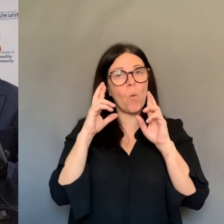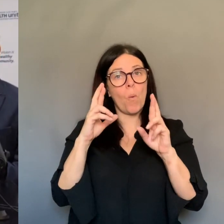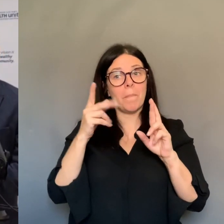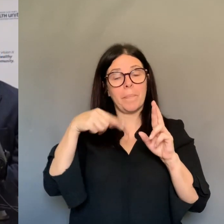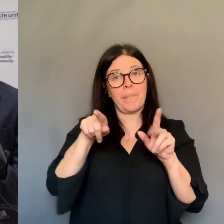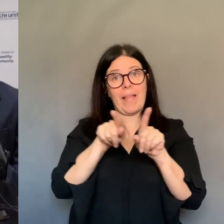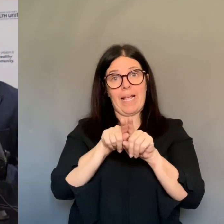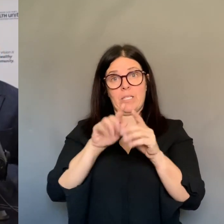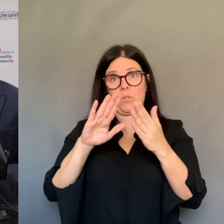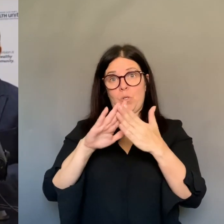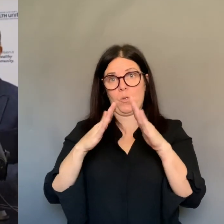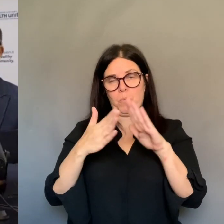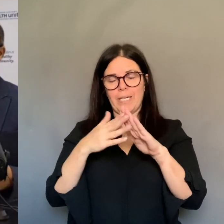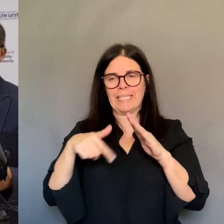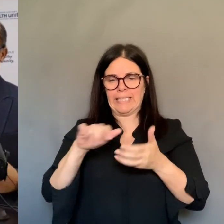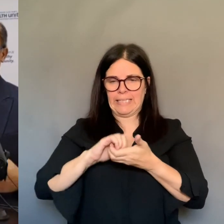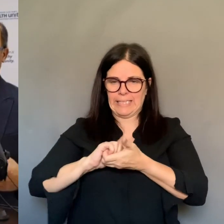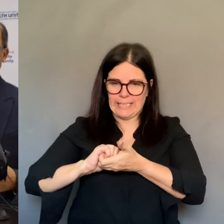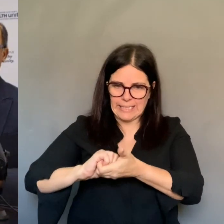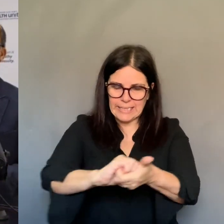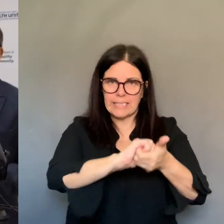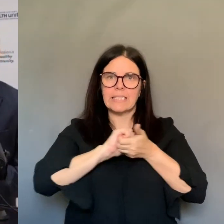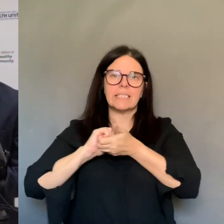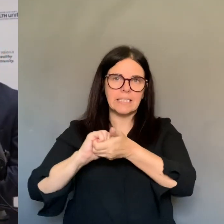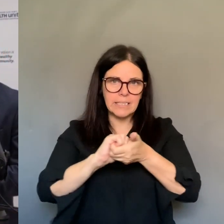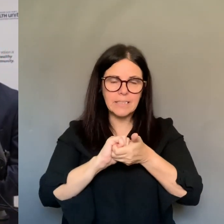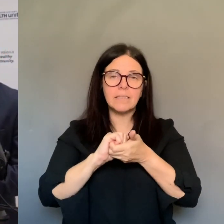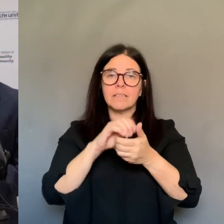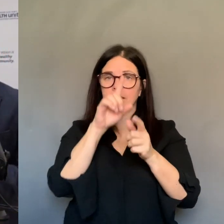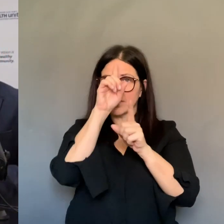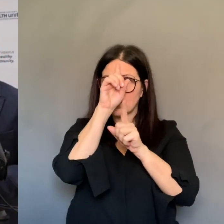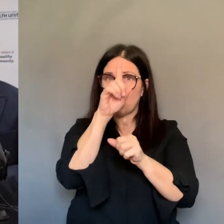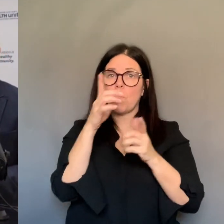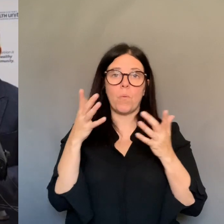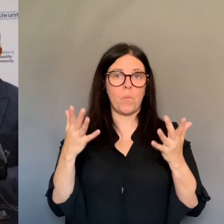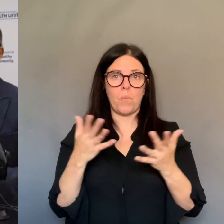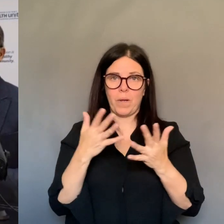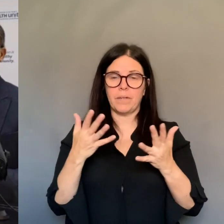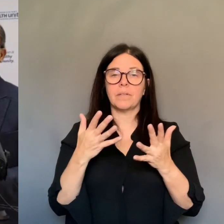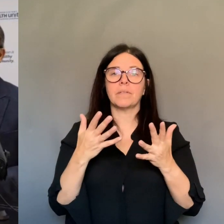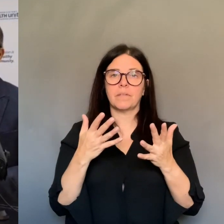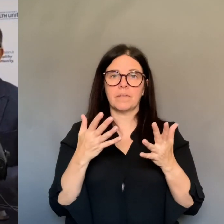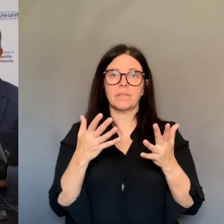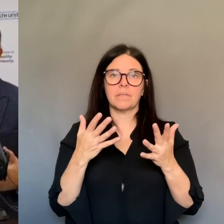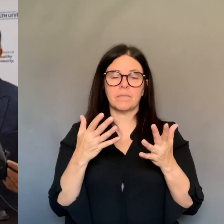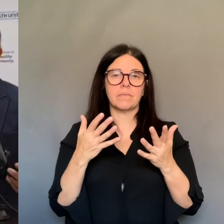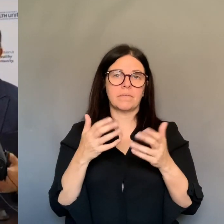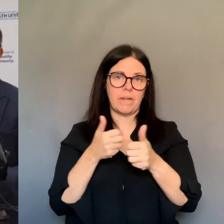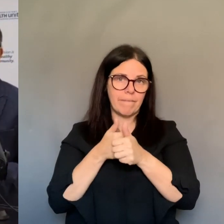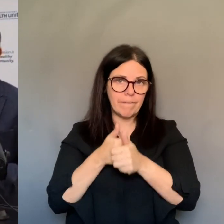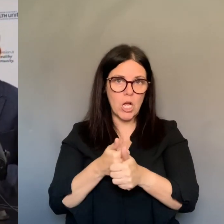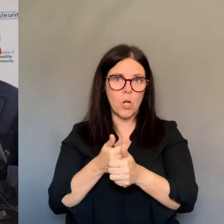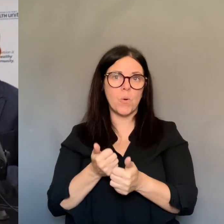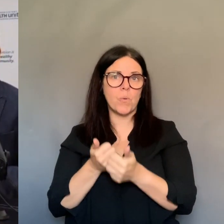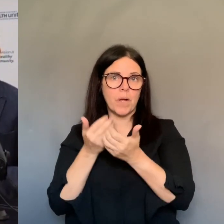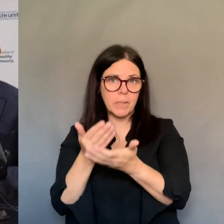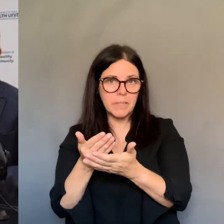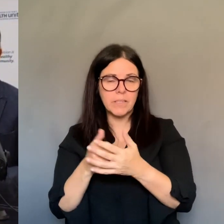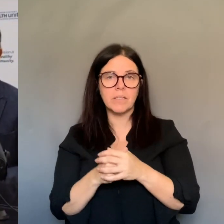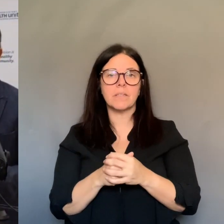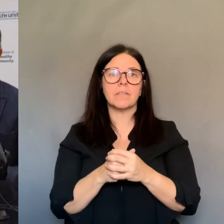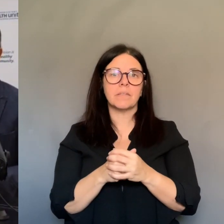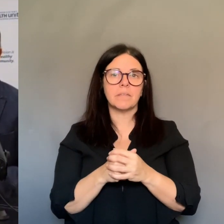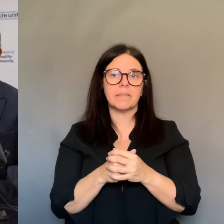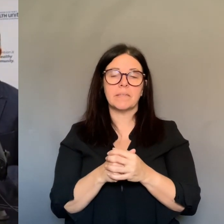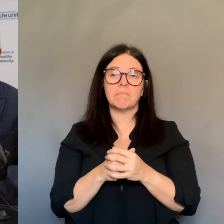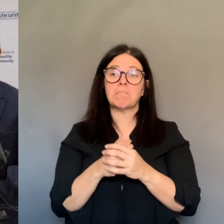following all those recommendations and seeing a decline in the number of new cases in our community, and overall keeping our community safe. So